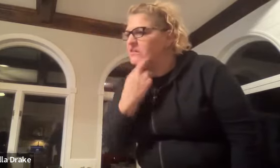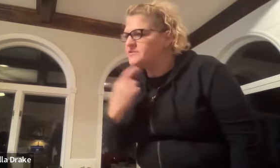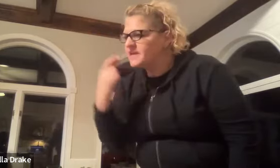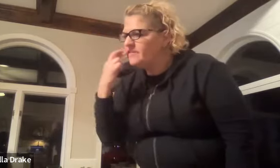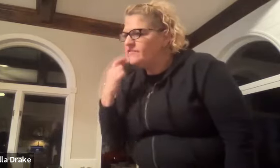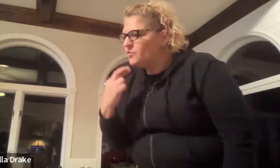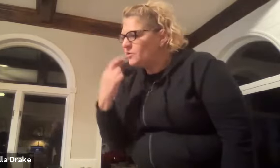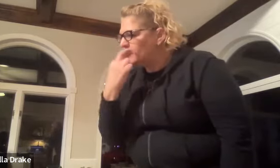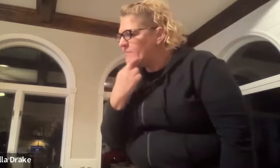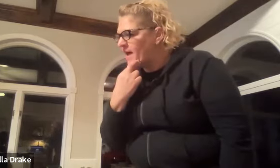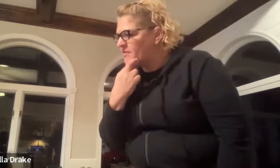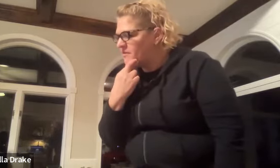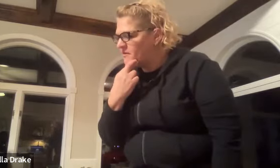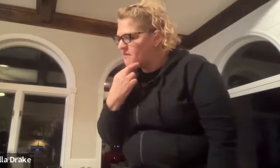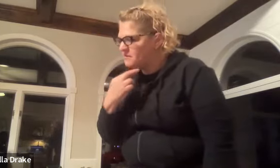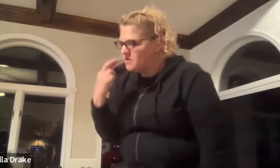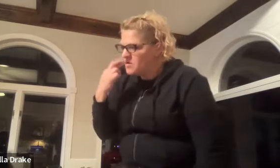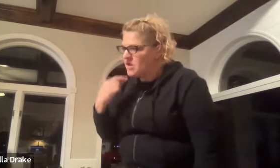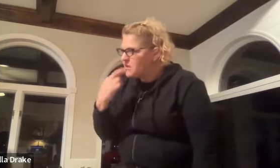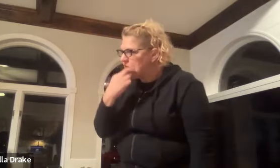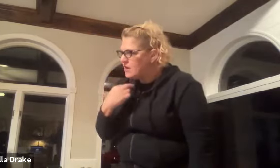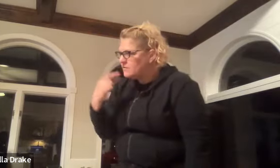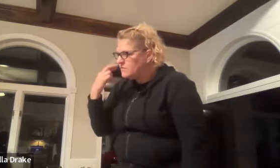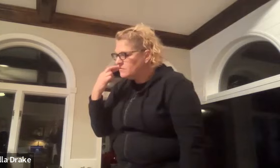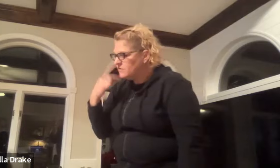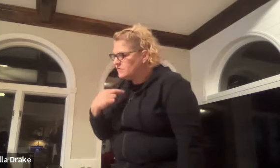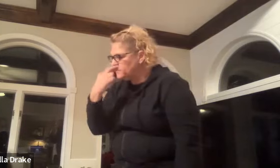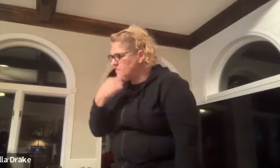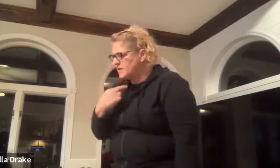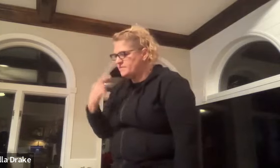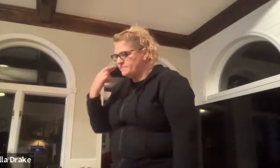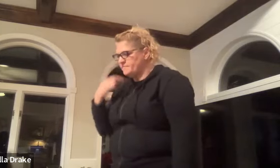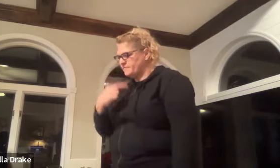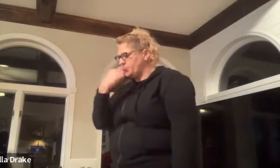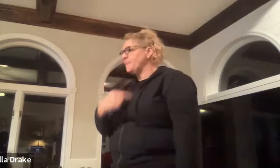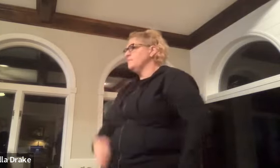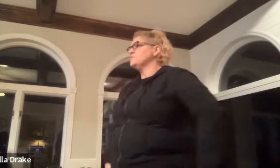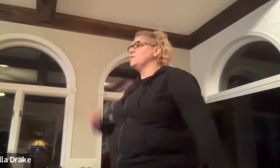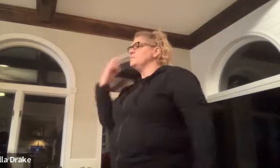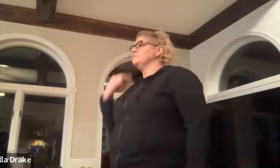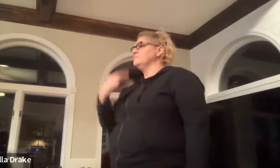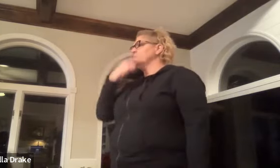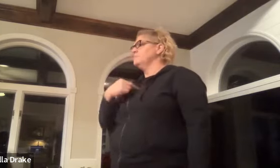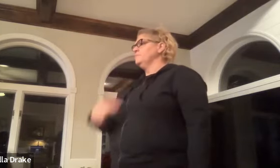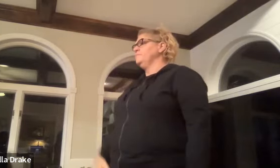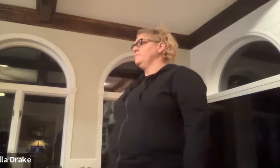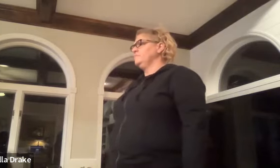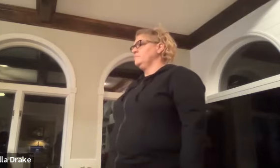side of your mouth do you go back and forth there's just one side one side restaurant restaurant